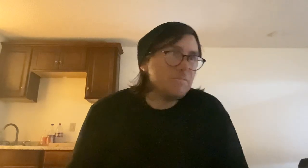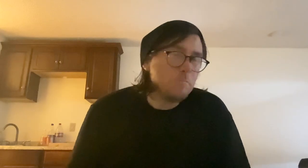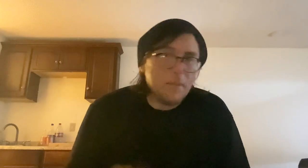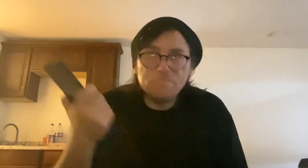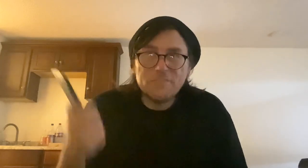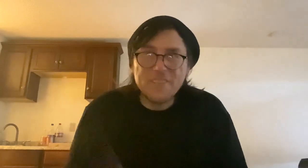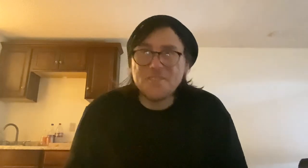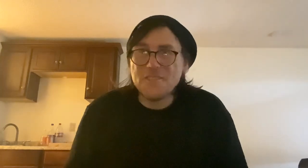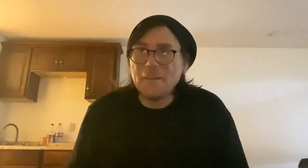But that's just me.